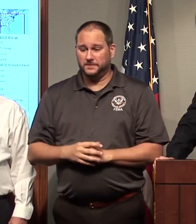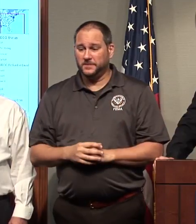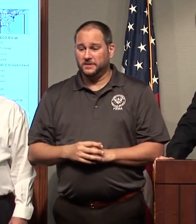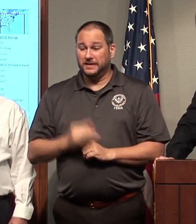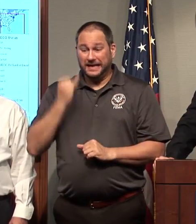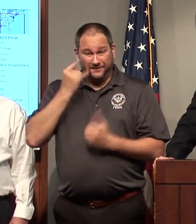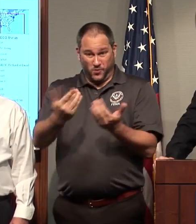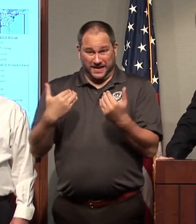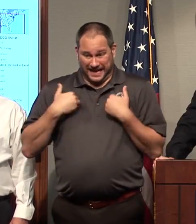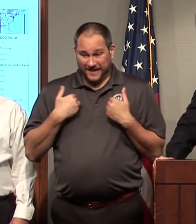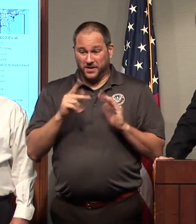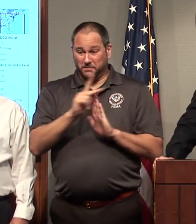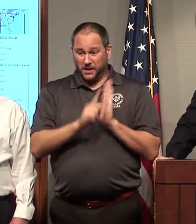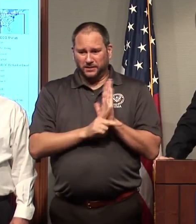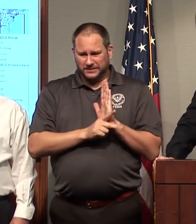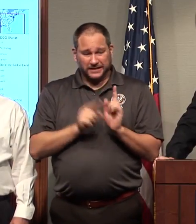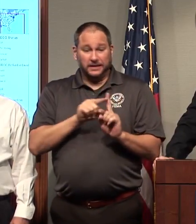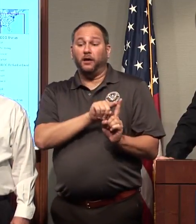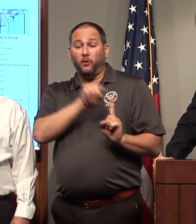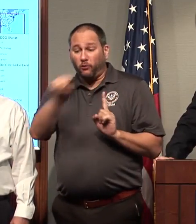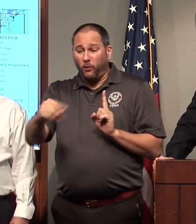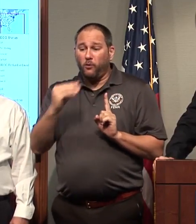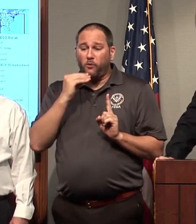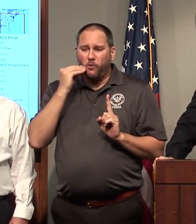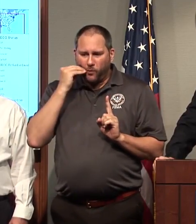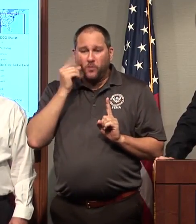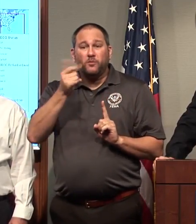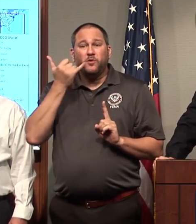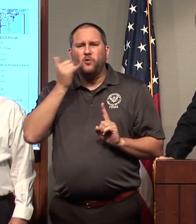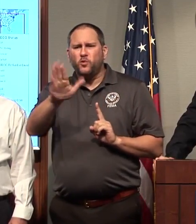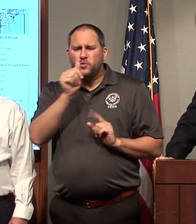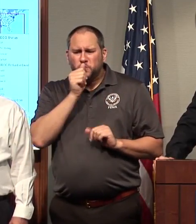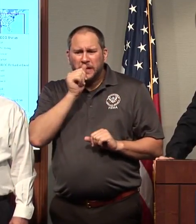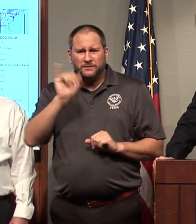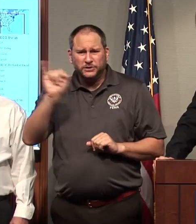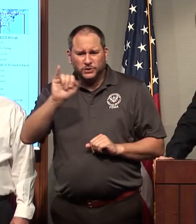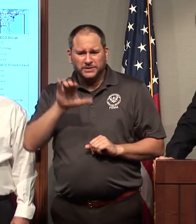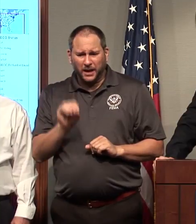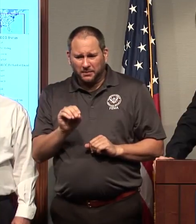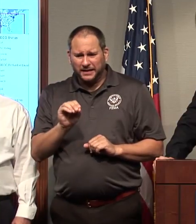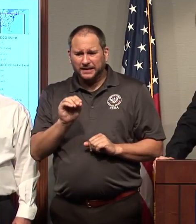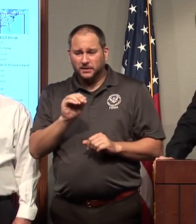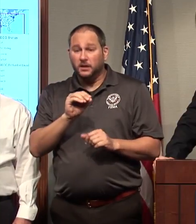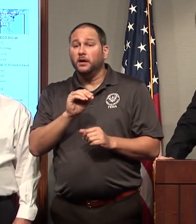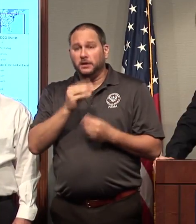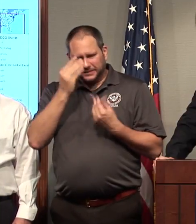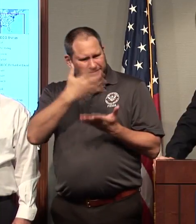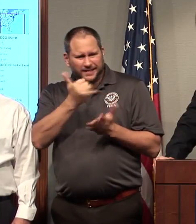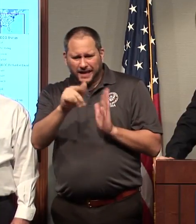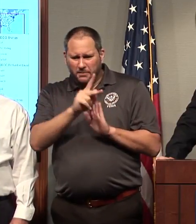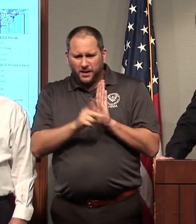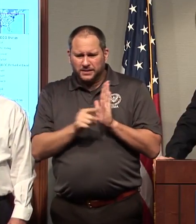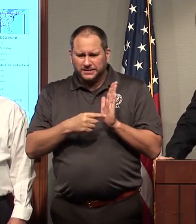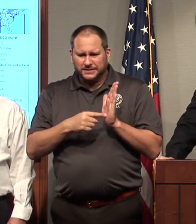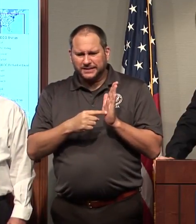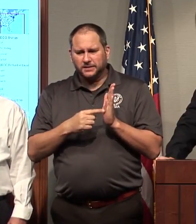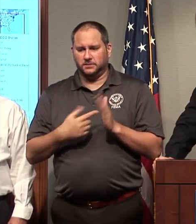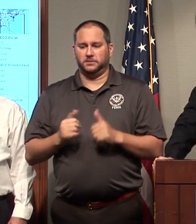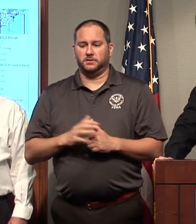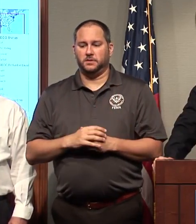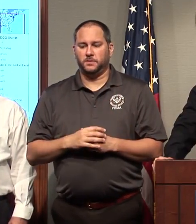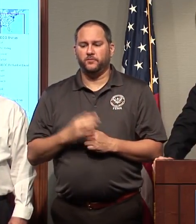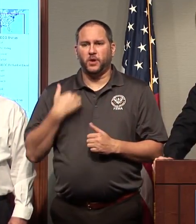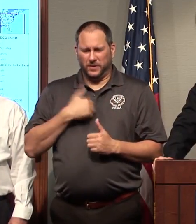once you return home, please, you know, call your private insurer to activate that policy if you've had damage, and we can begin the